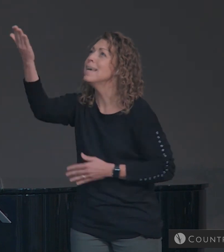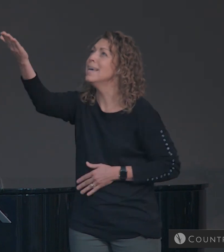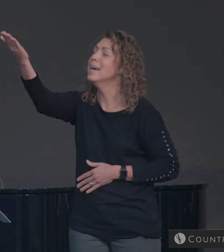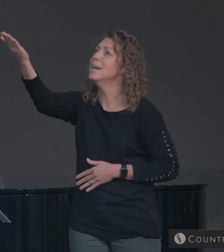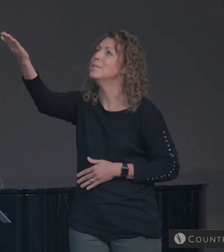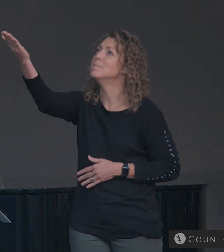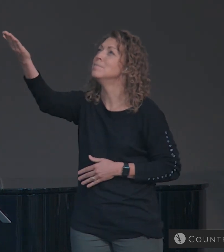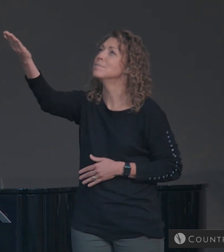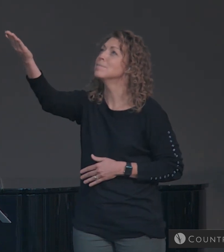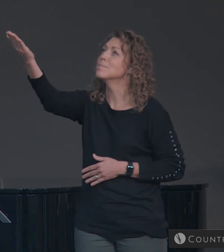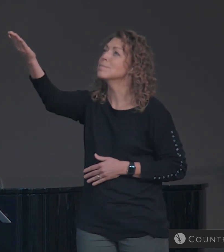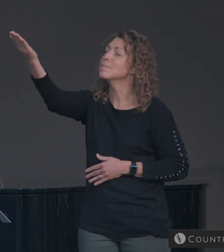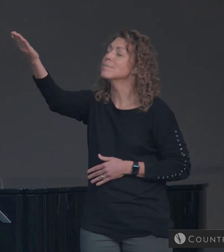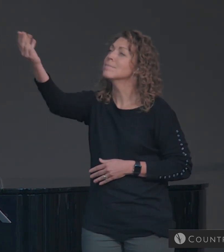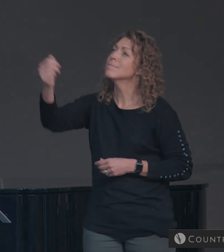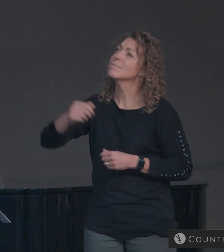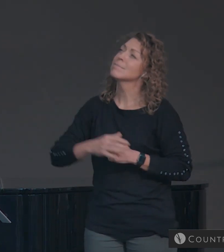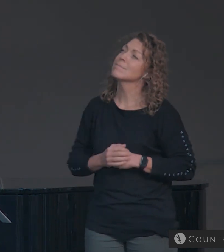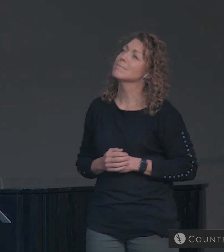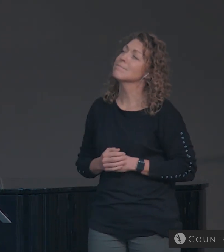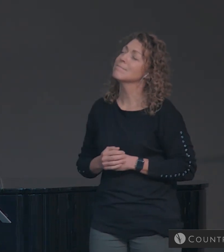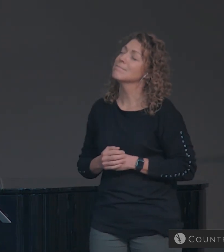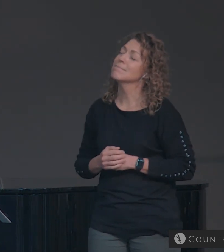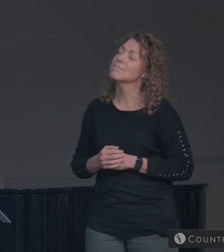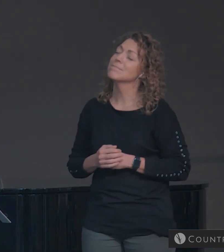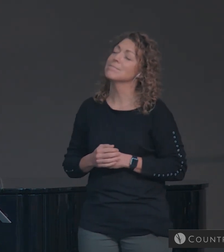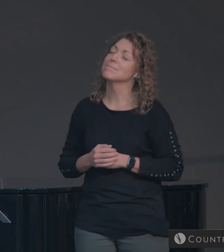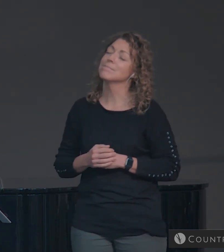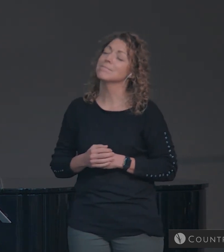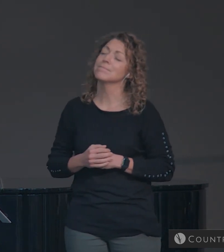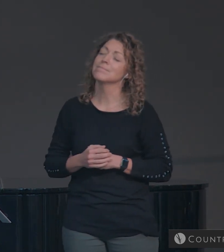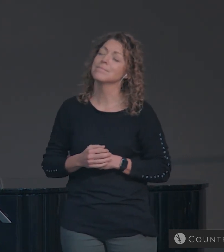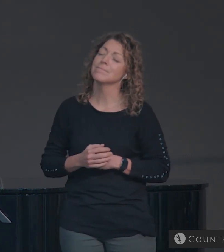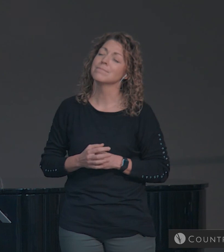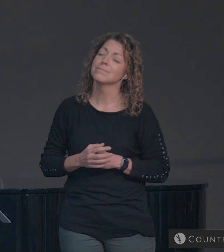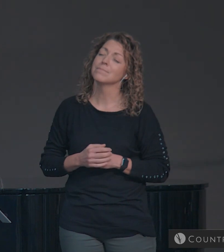adore Him